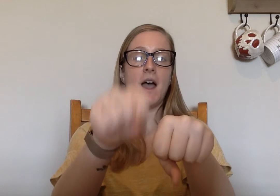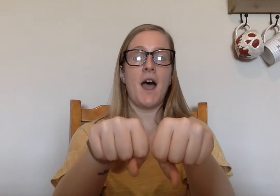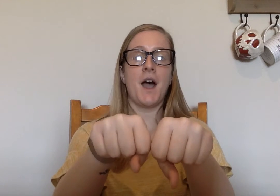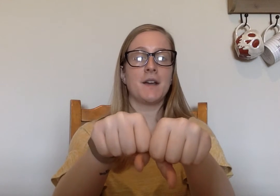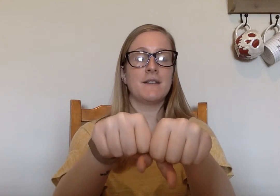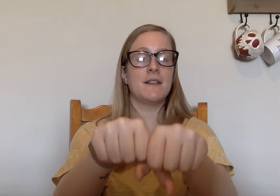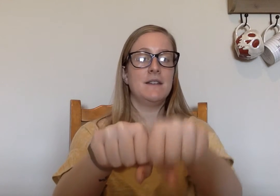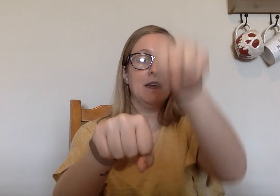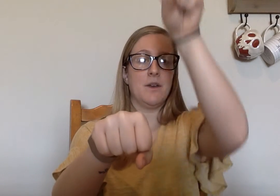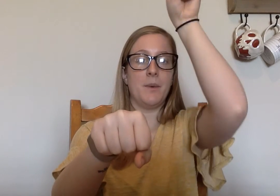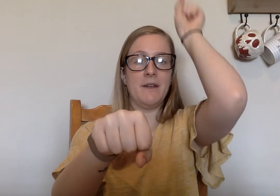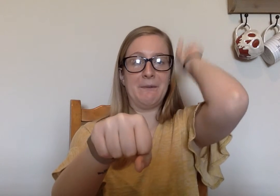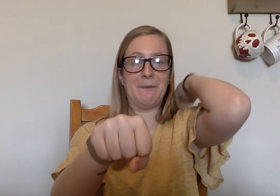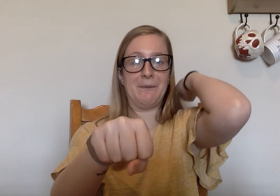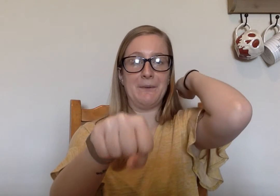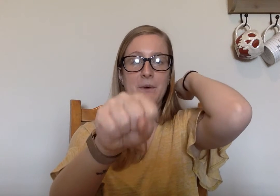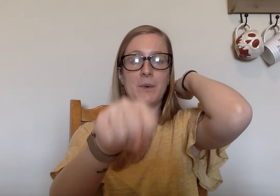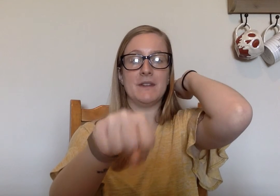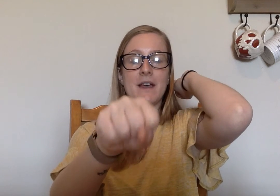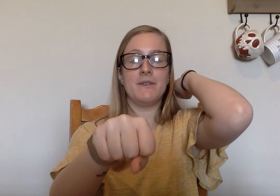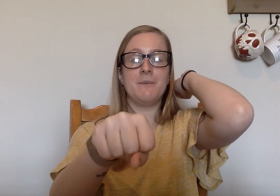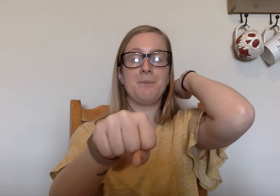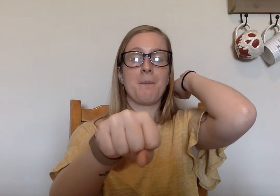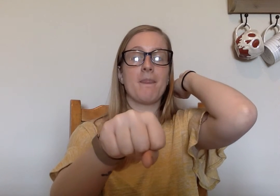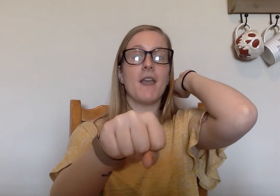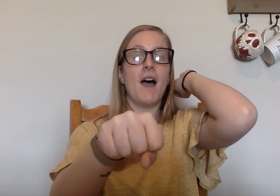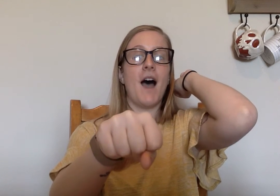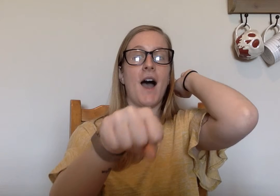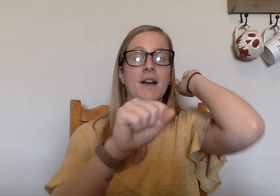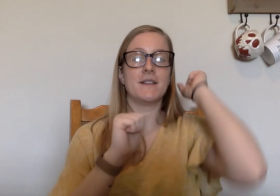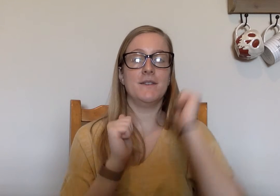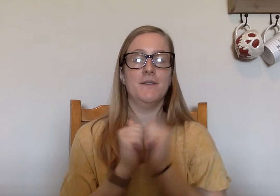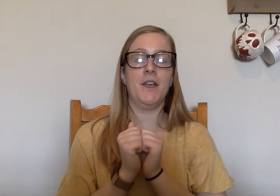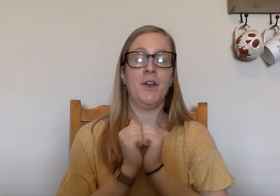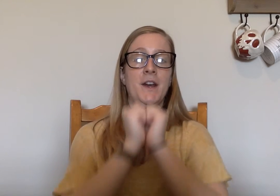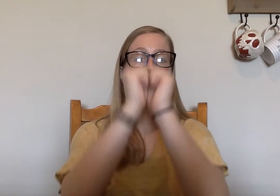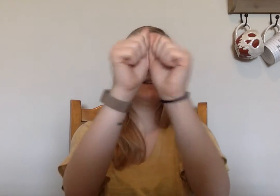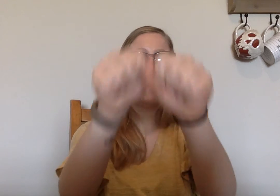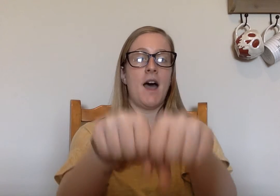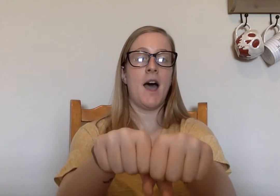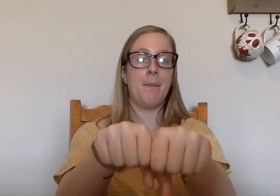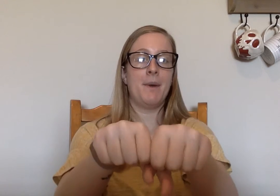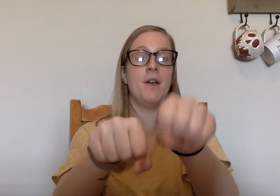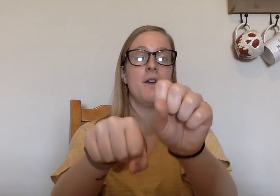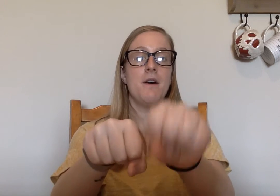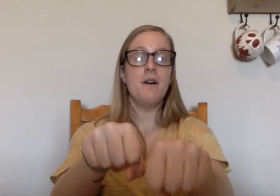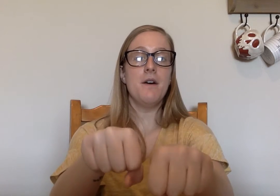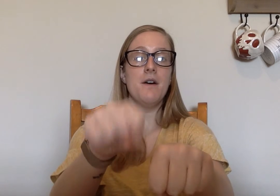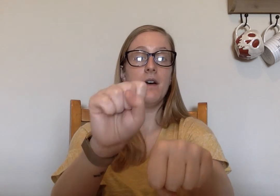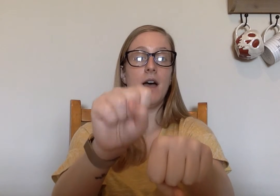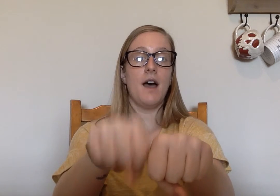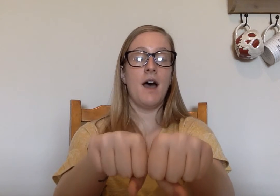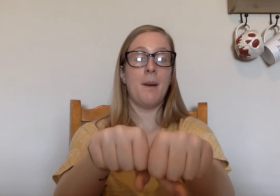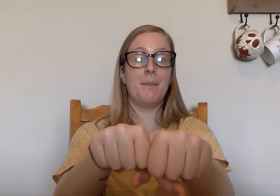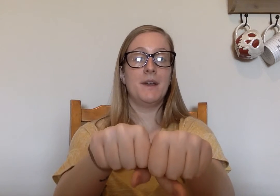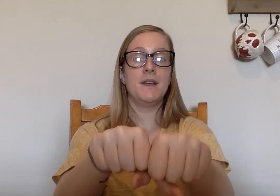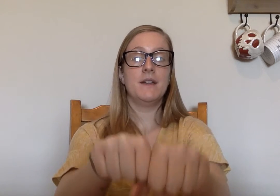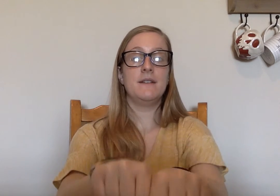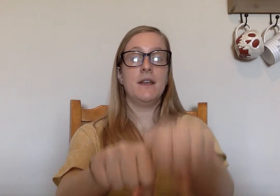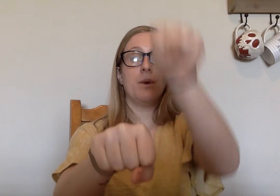Ox. Take away F. What's left? Ox. Very nice. Hop. H. Op. Take